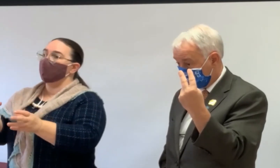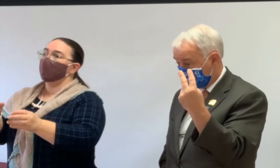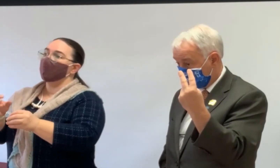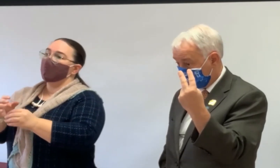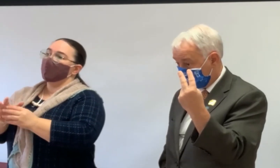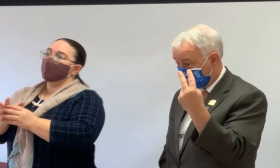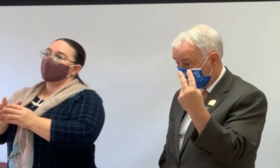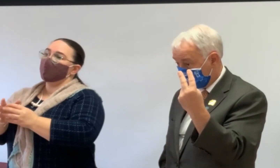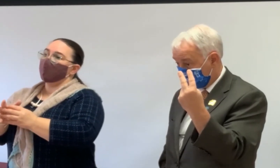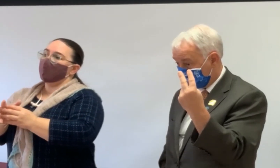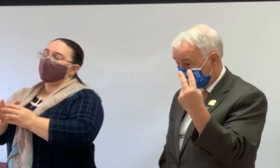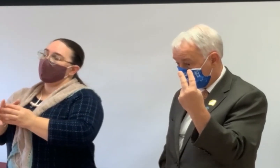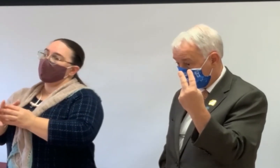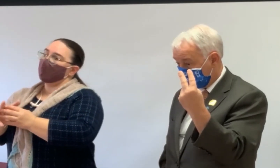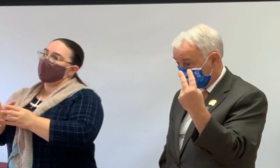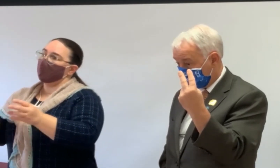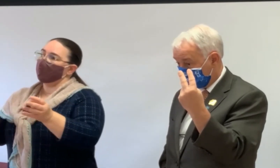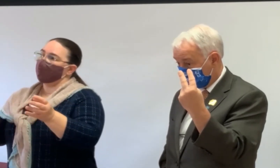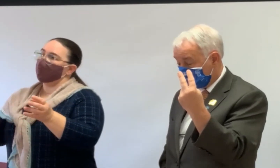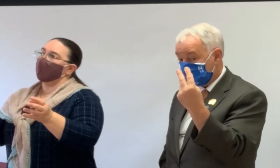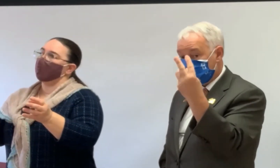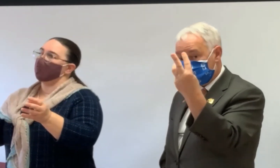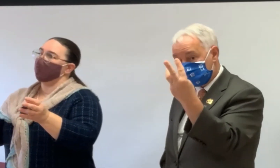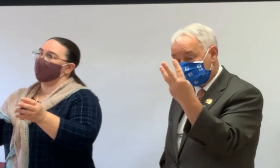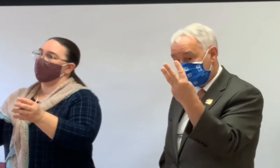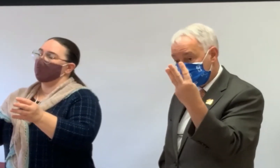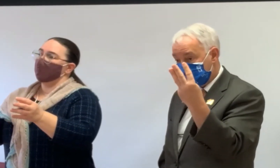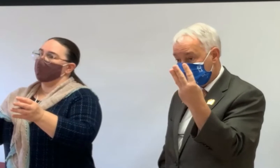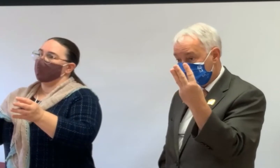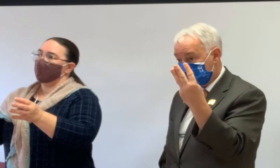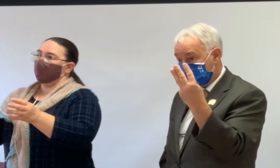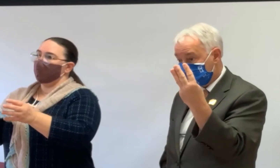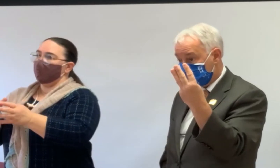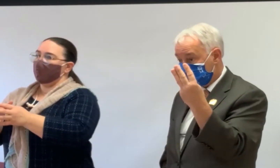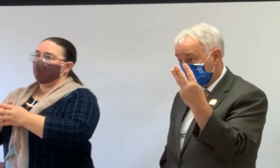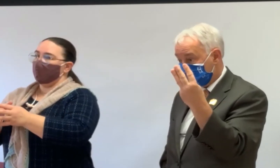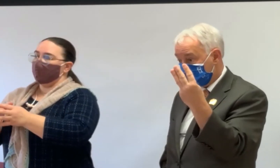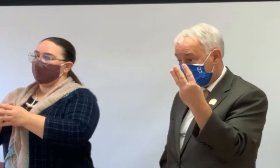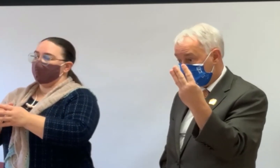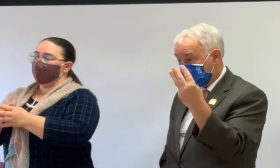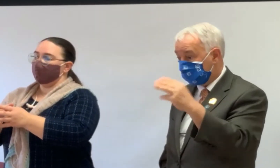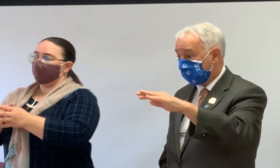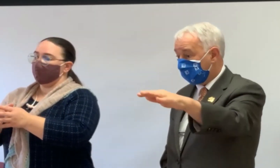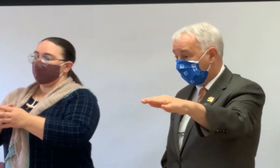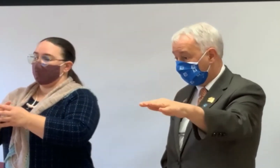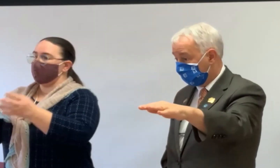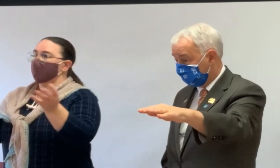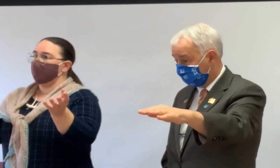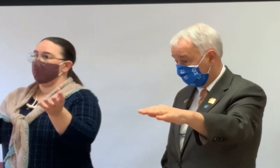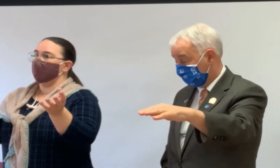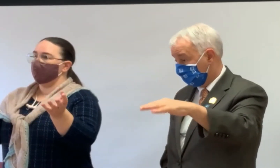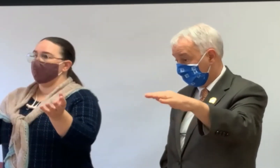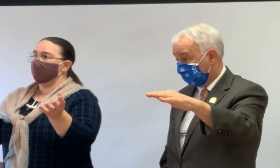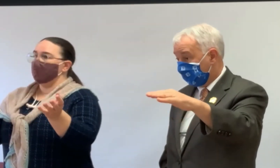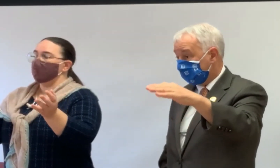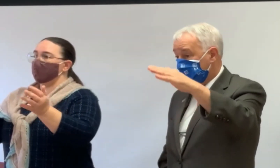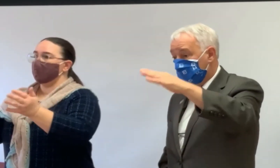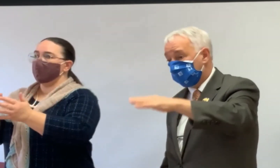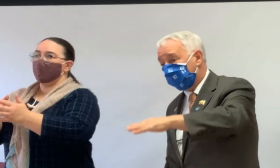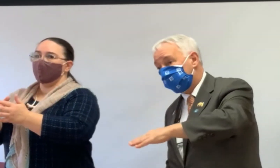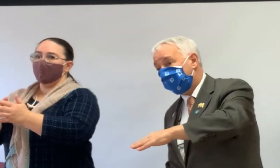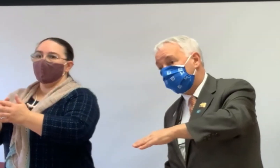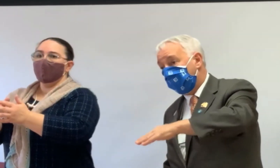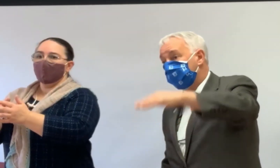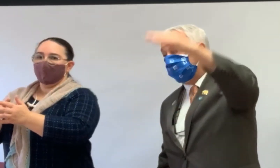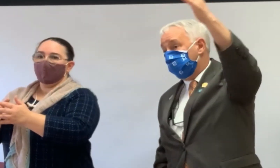or you can get it like a line of credit where you get, um, a checkbook, a checkbook, right? And